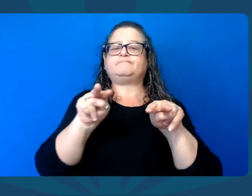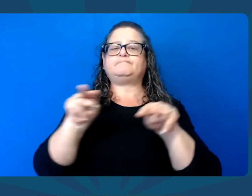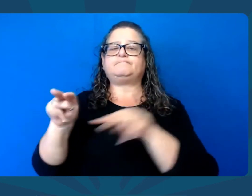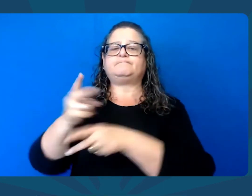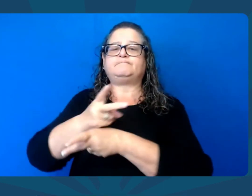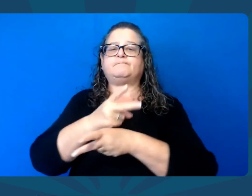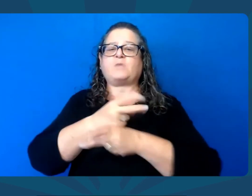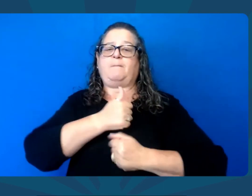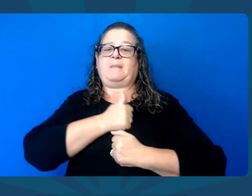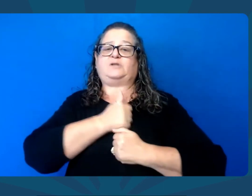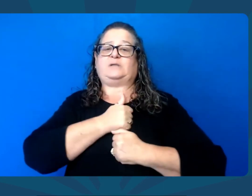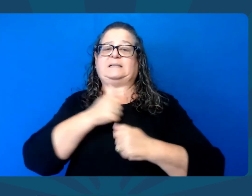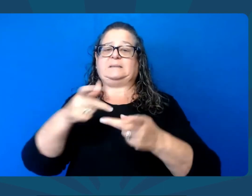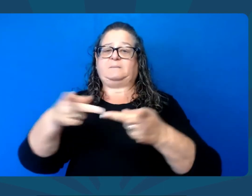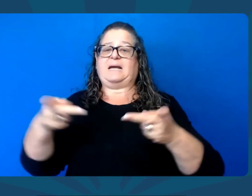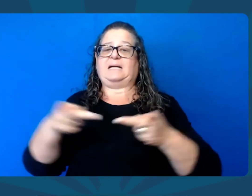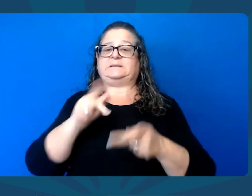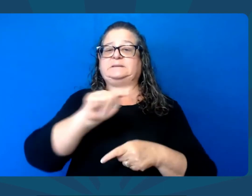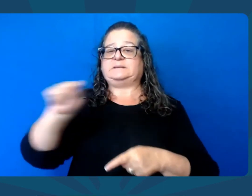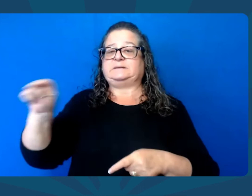military bases and veterans.